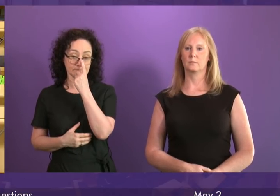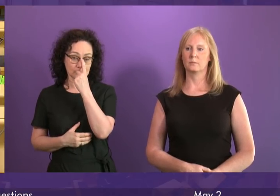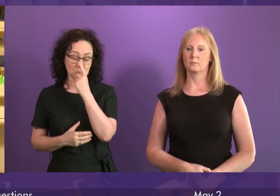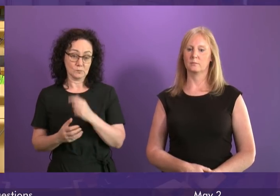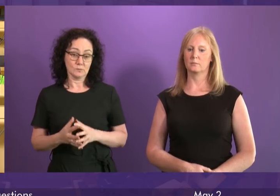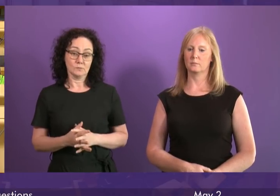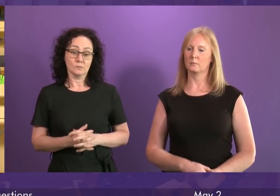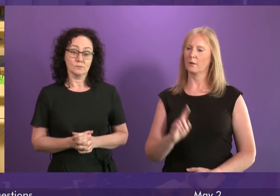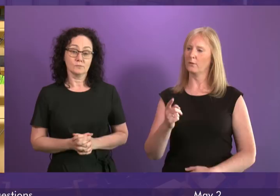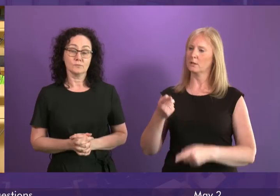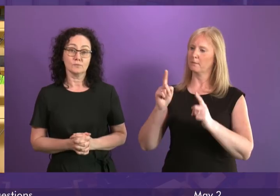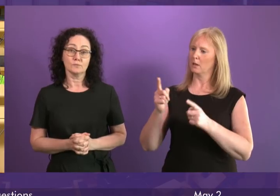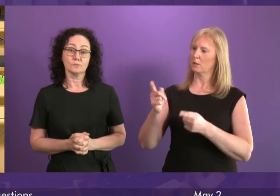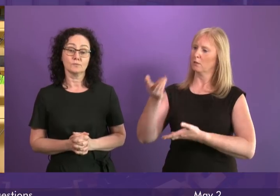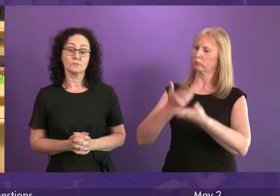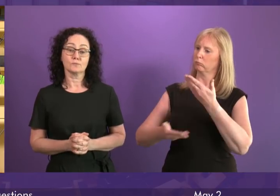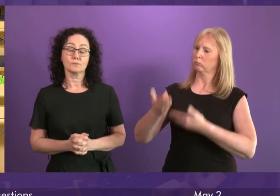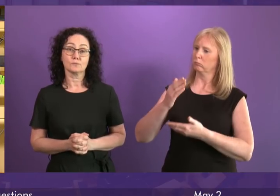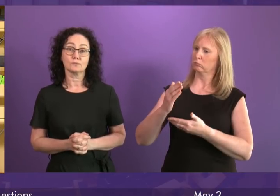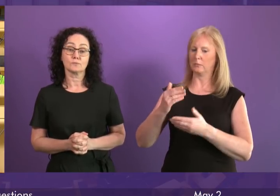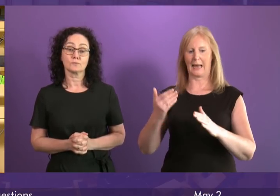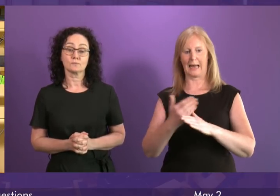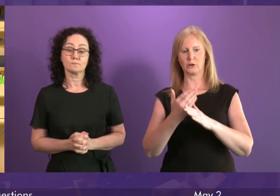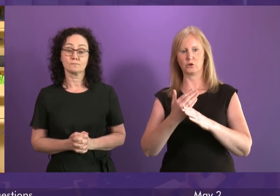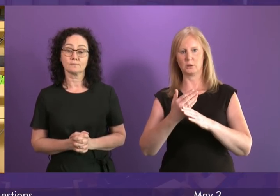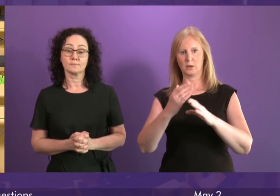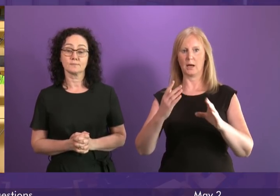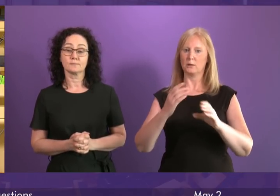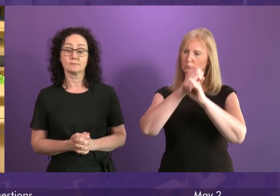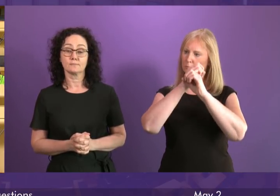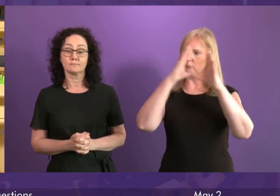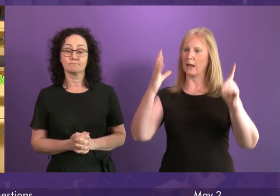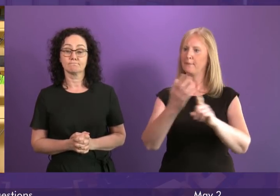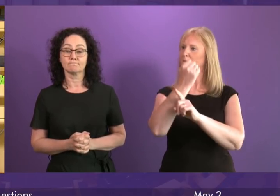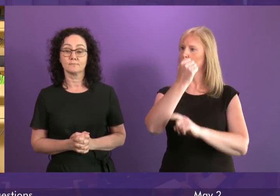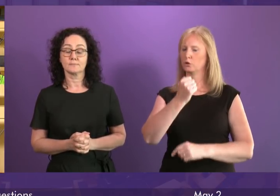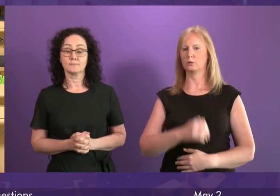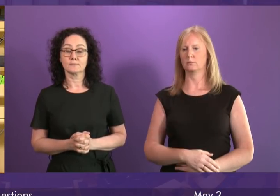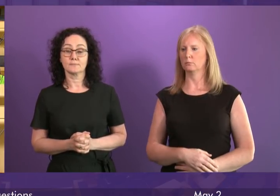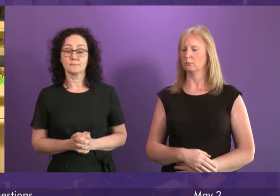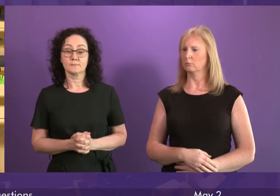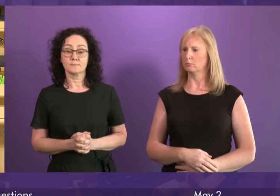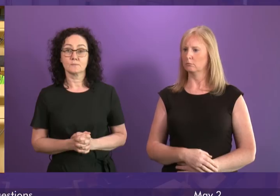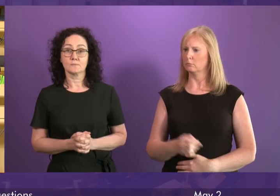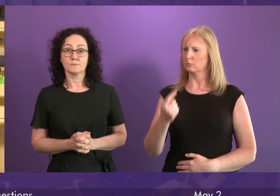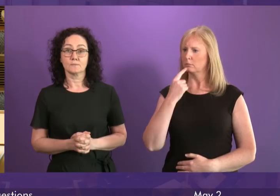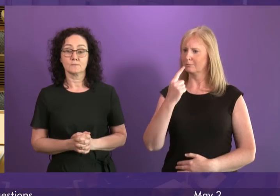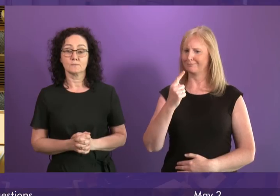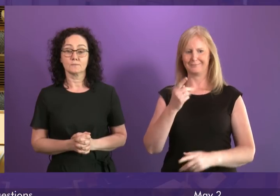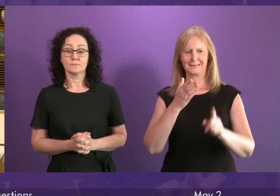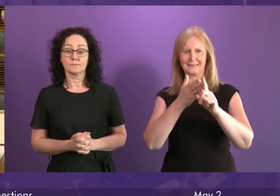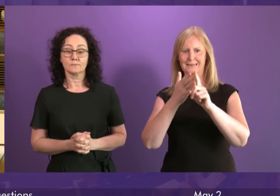The First Minister talks of action and ambition, and the First Minister has a bold climate change target.